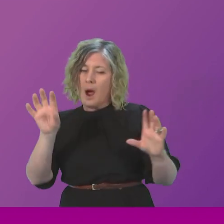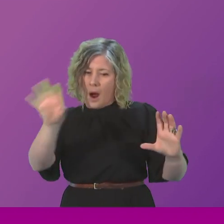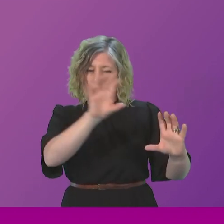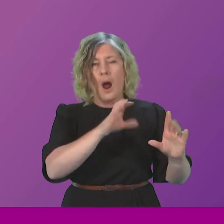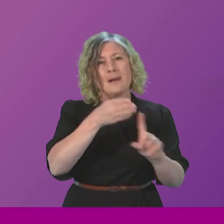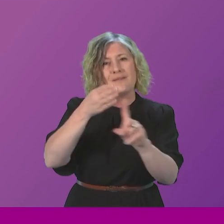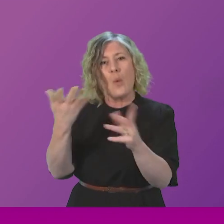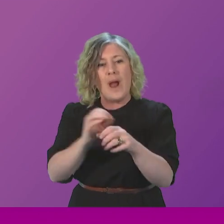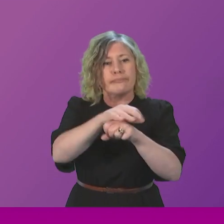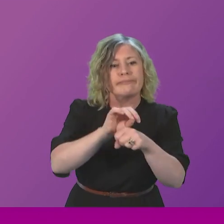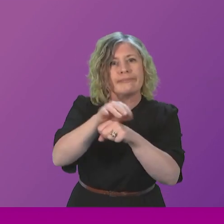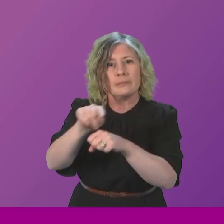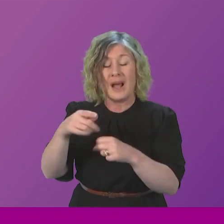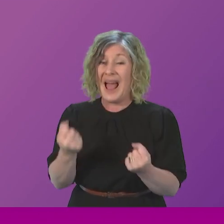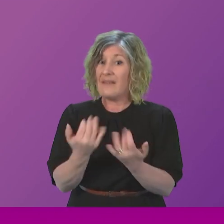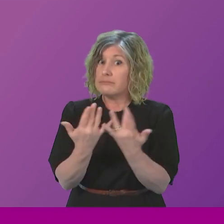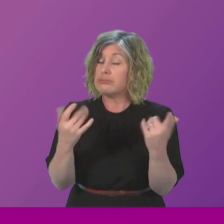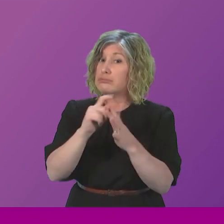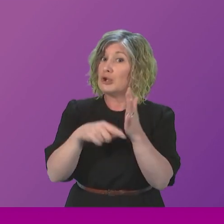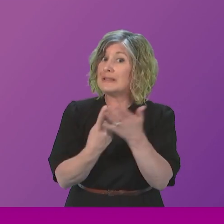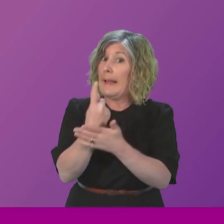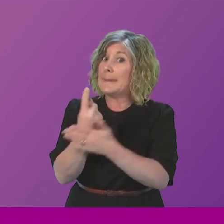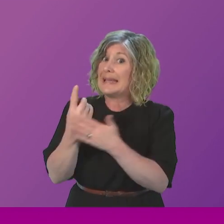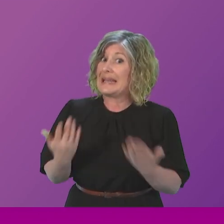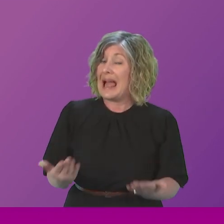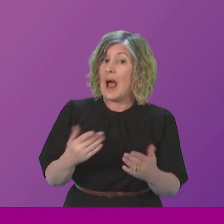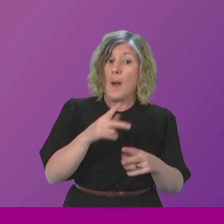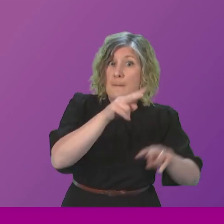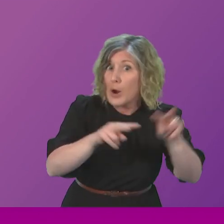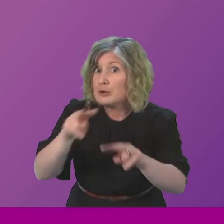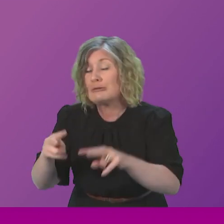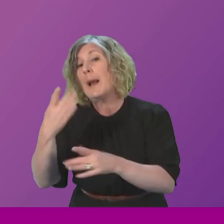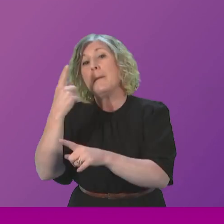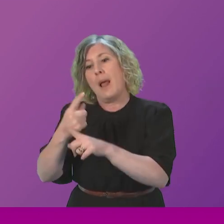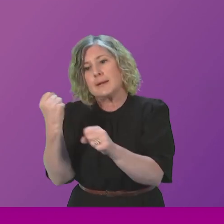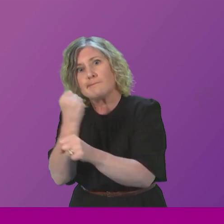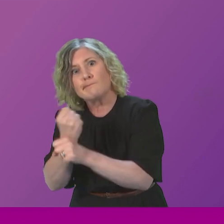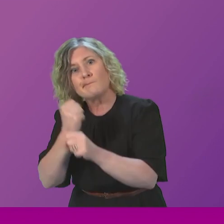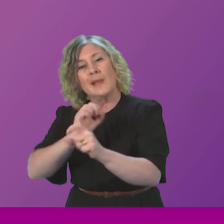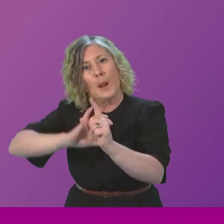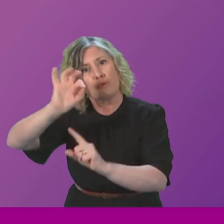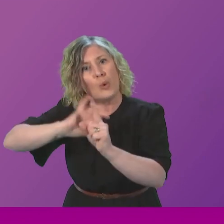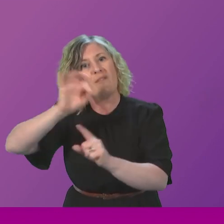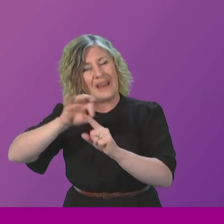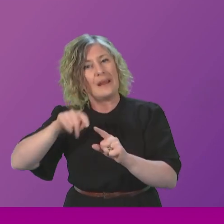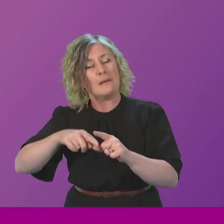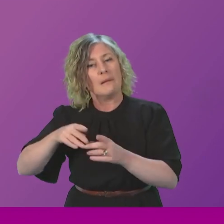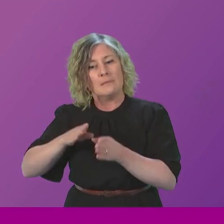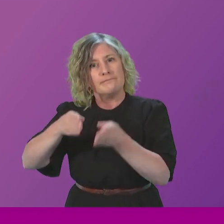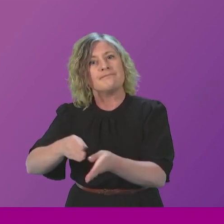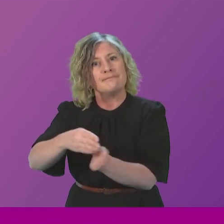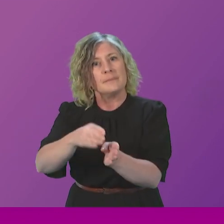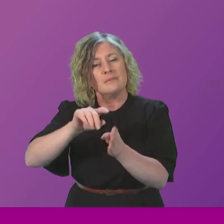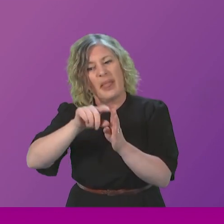projects that are currently underway to monitor, but also to make sure that we make improvements to our sewer network. So it is an issue